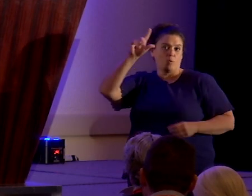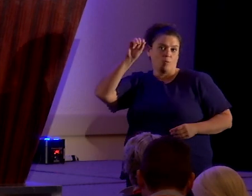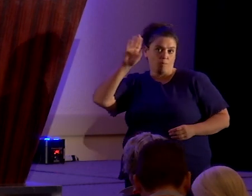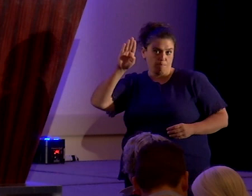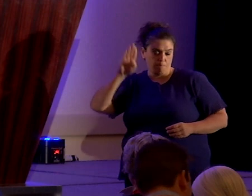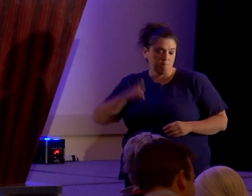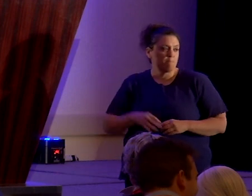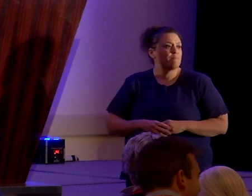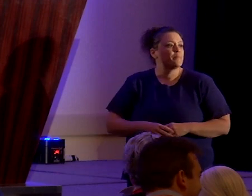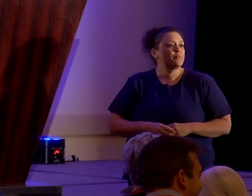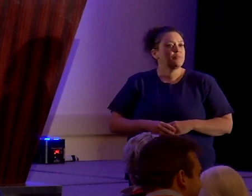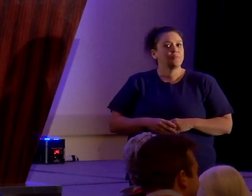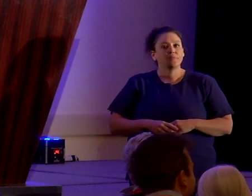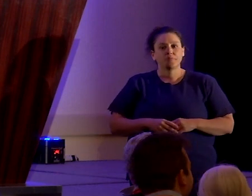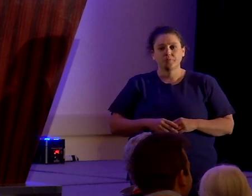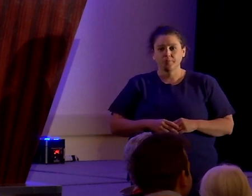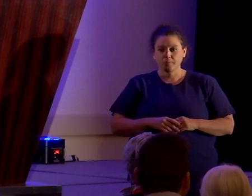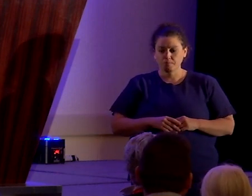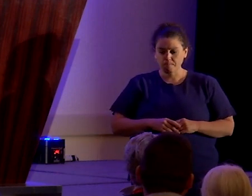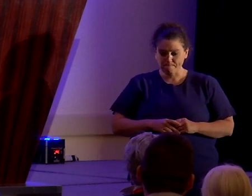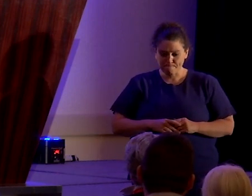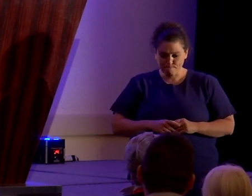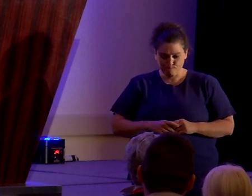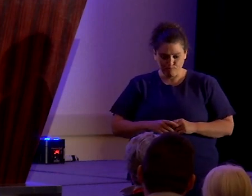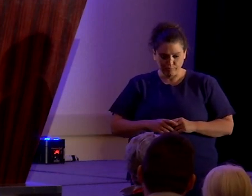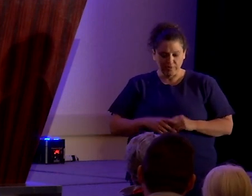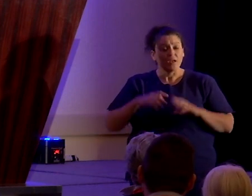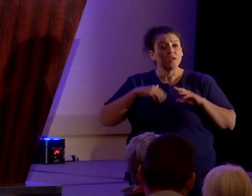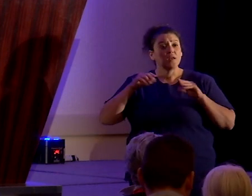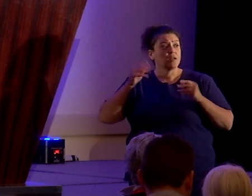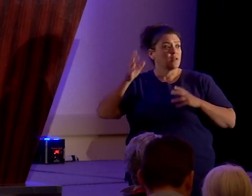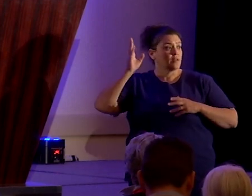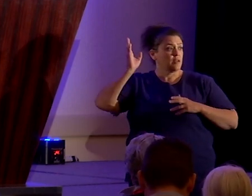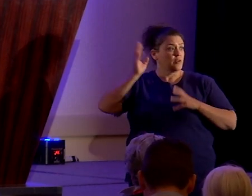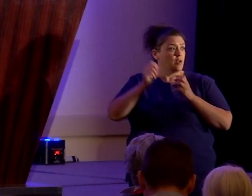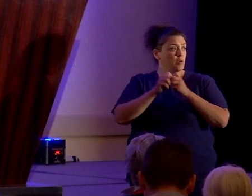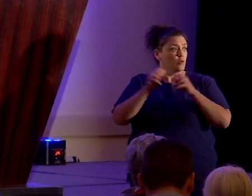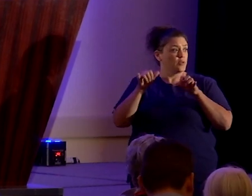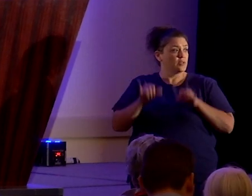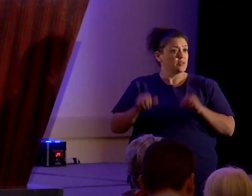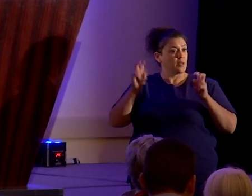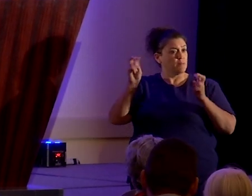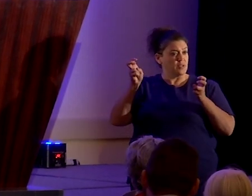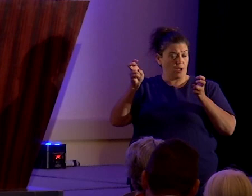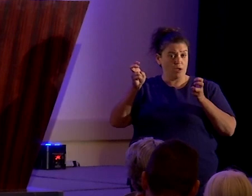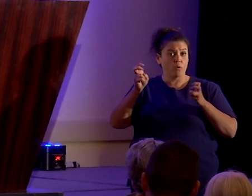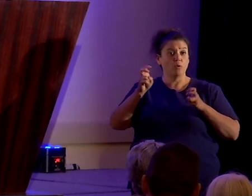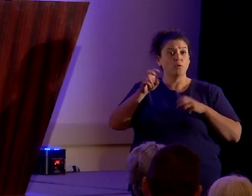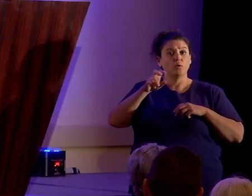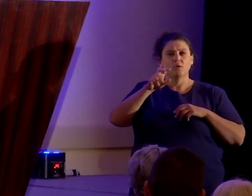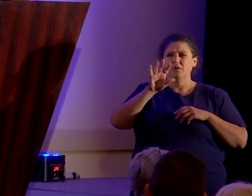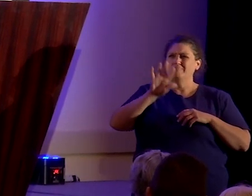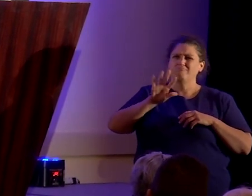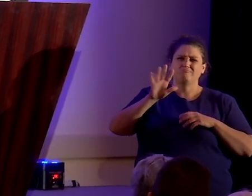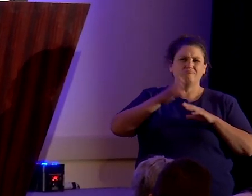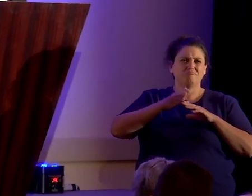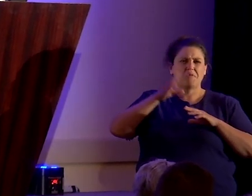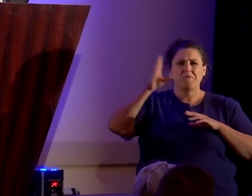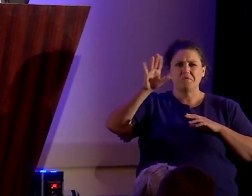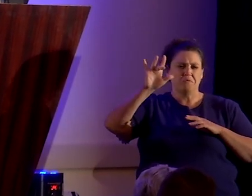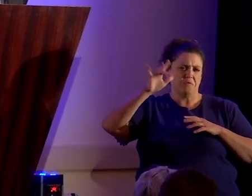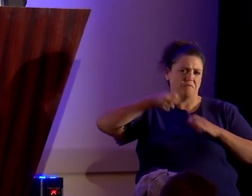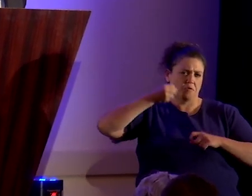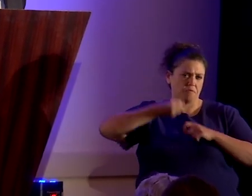I gave a talk with the exact same title 25 plus or minus 1 years